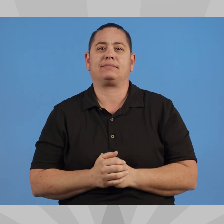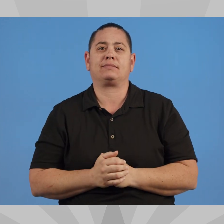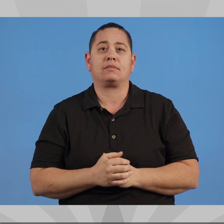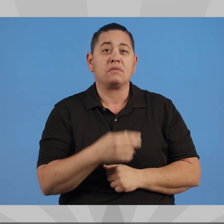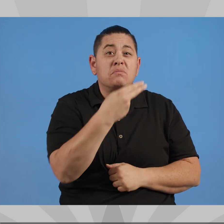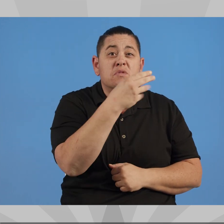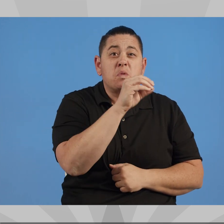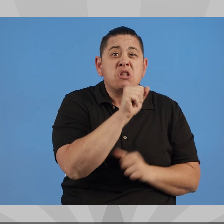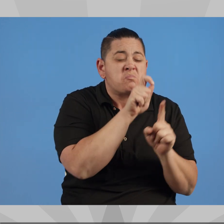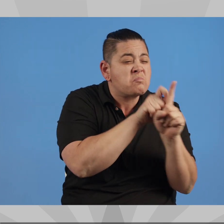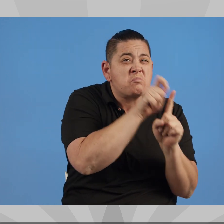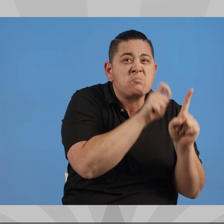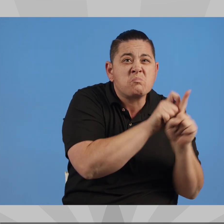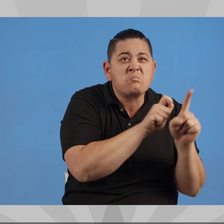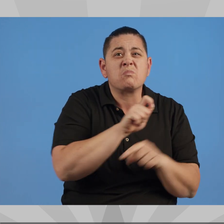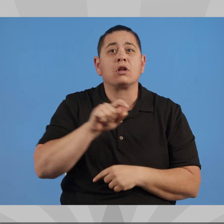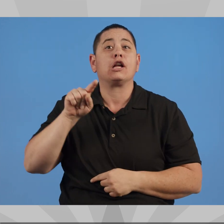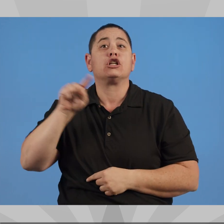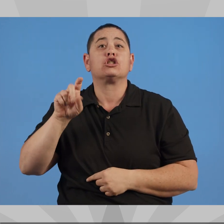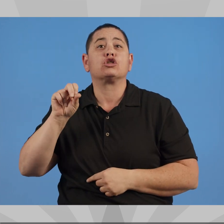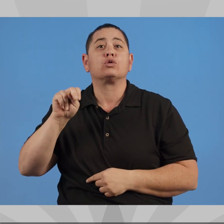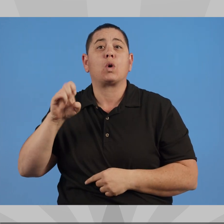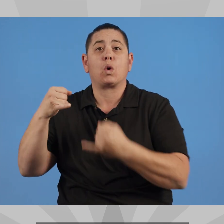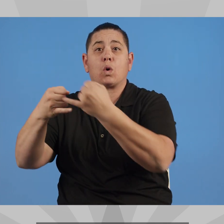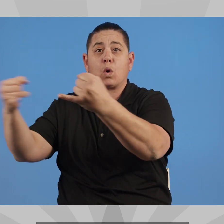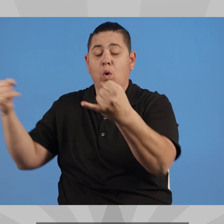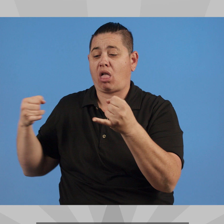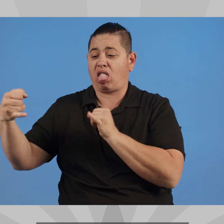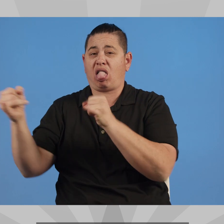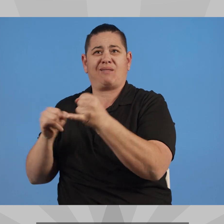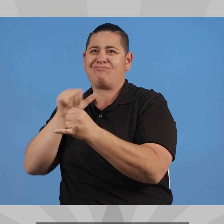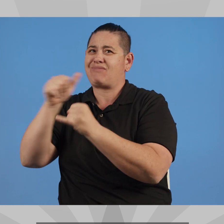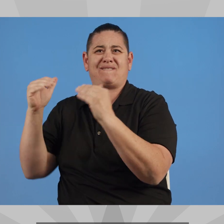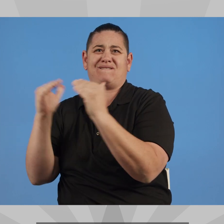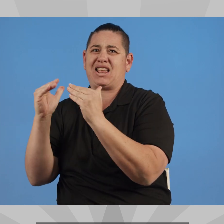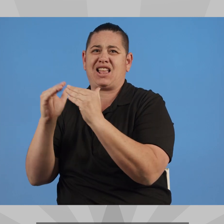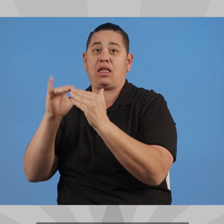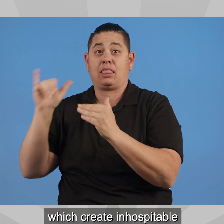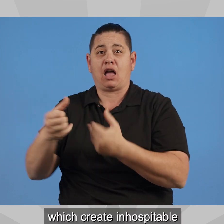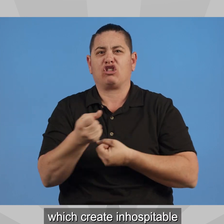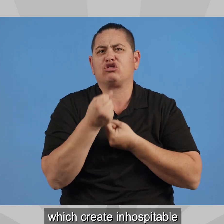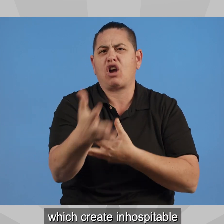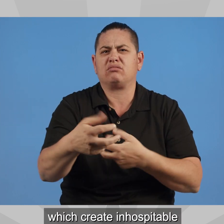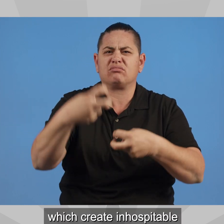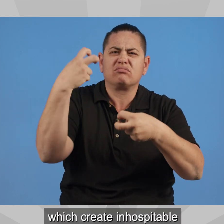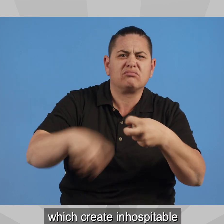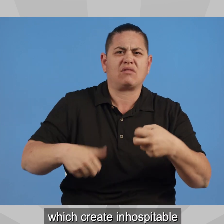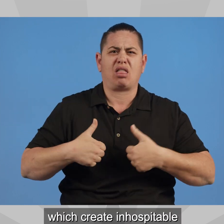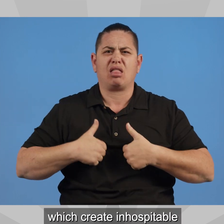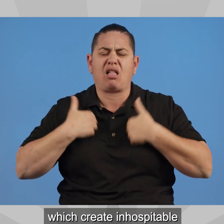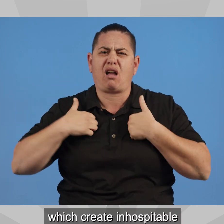She wants to end predatory HOA practices and unfair zoning standards, which create